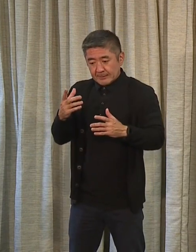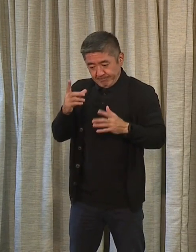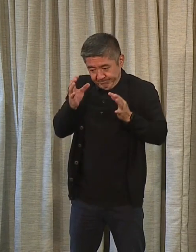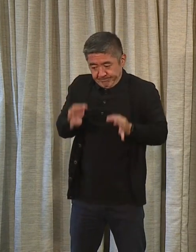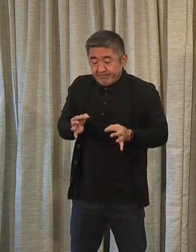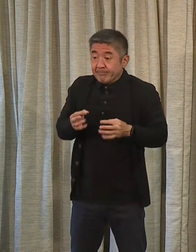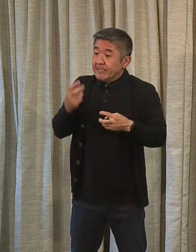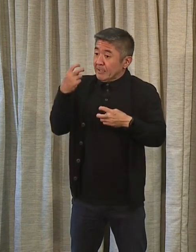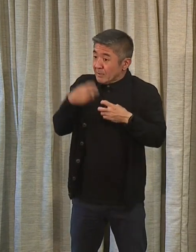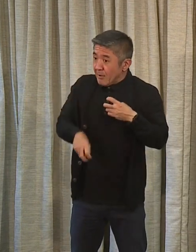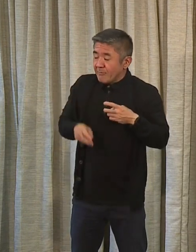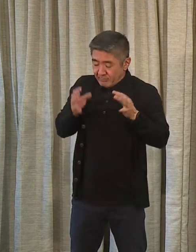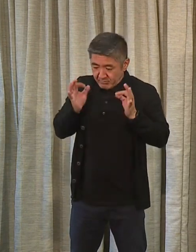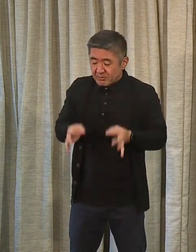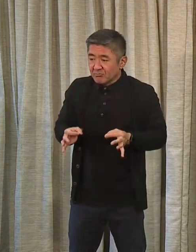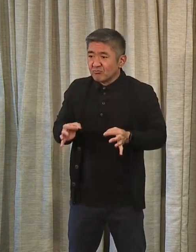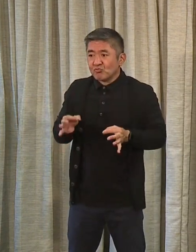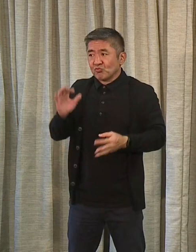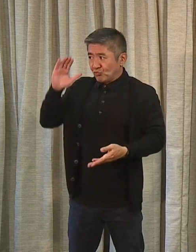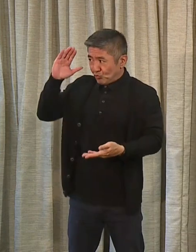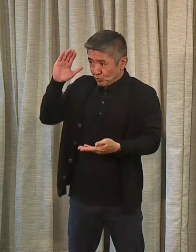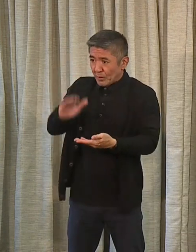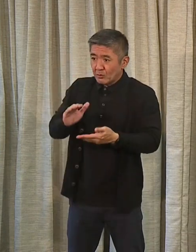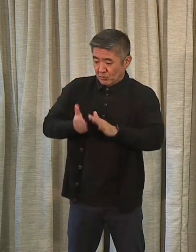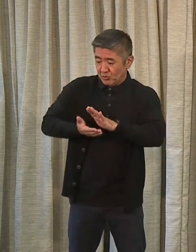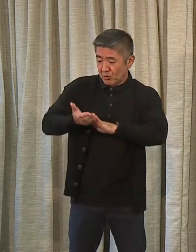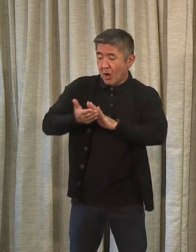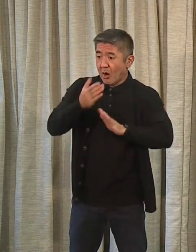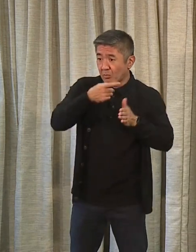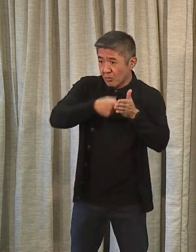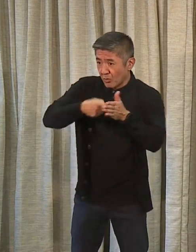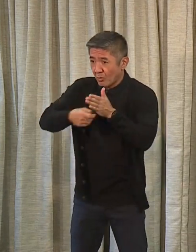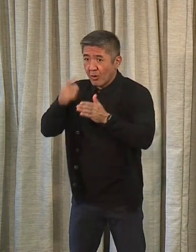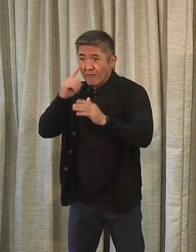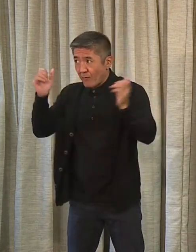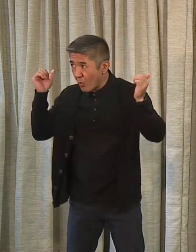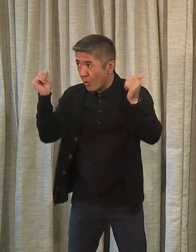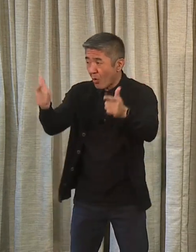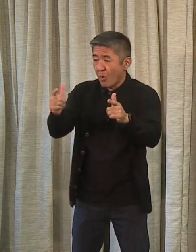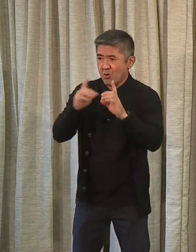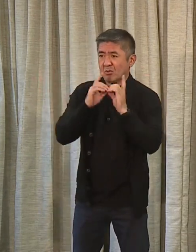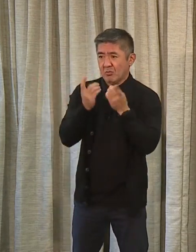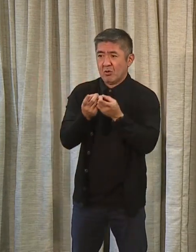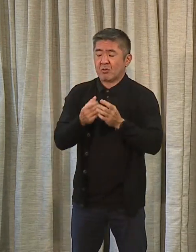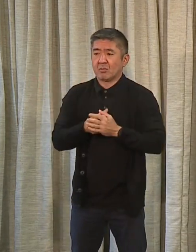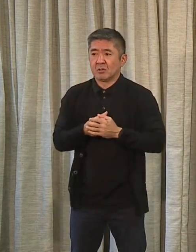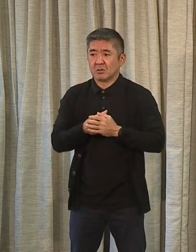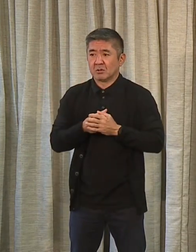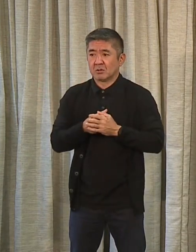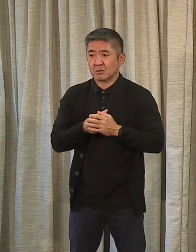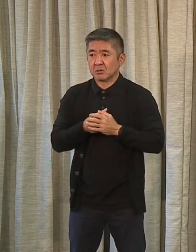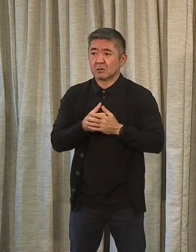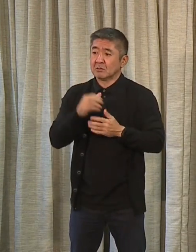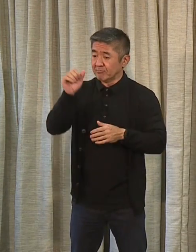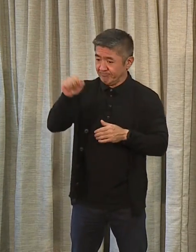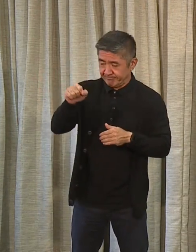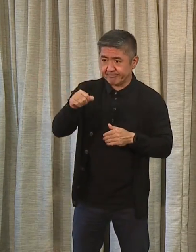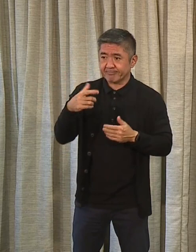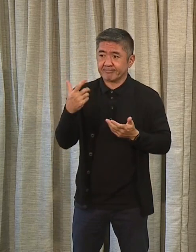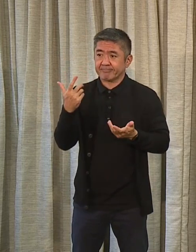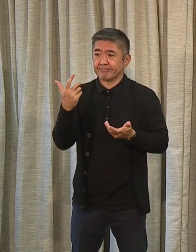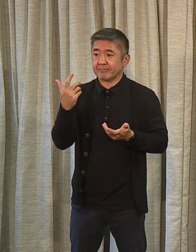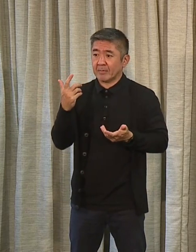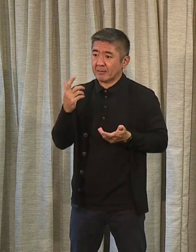to reduce our operating expenses at all departments. And it involved reducing our